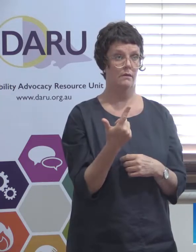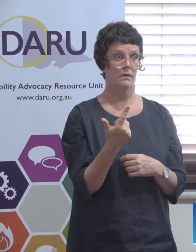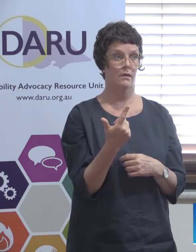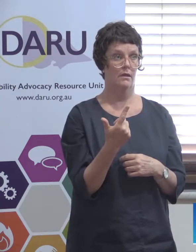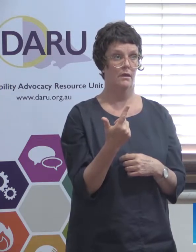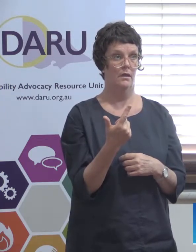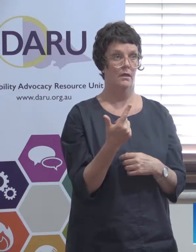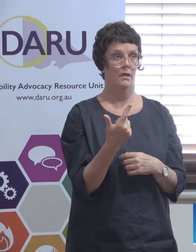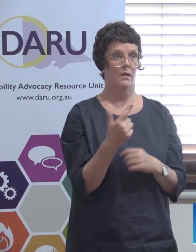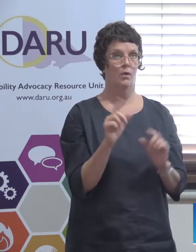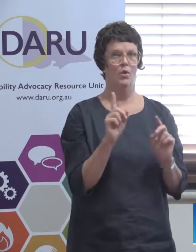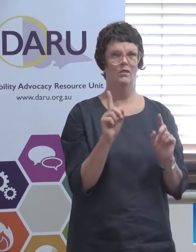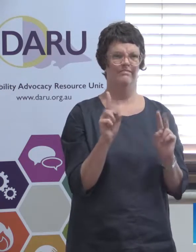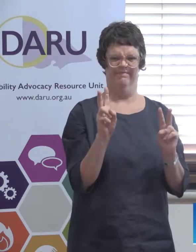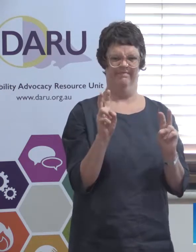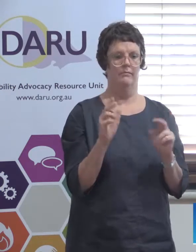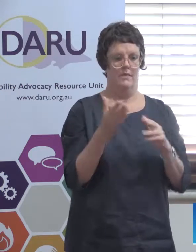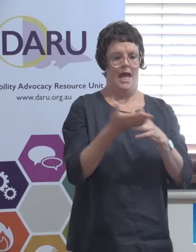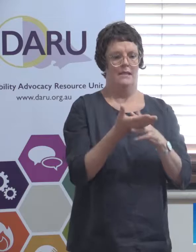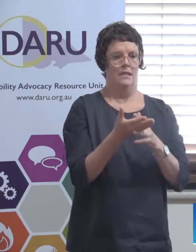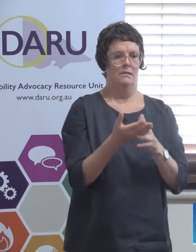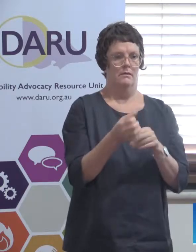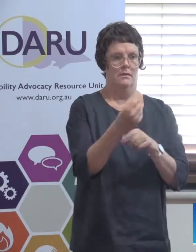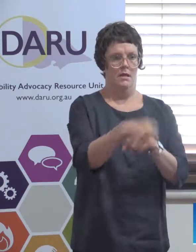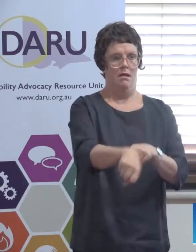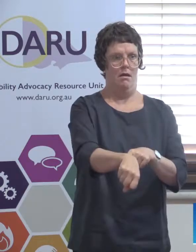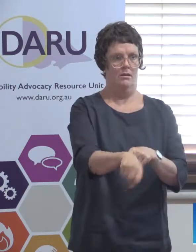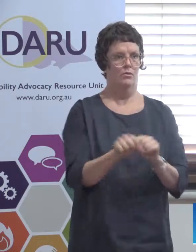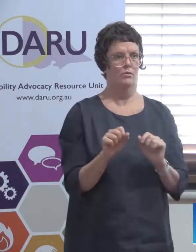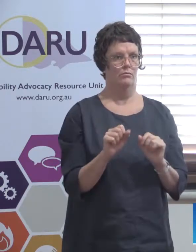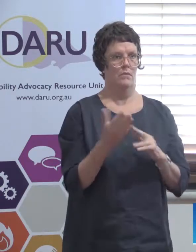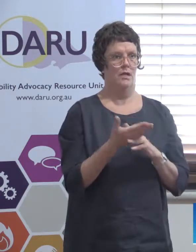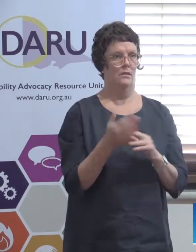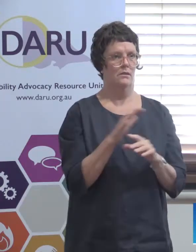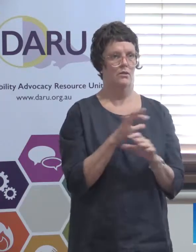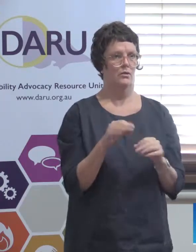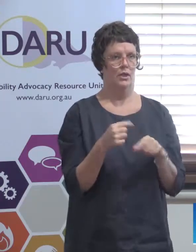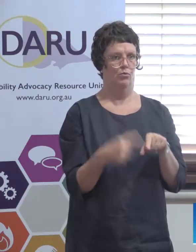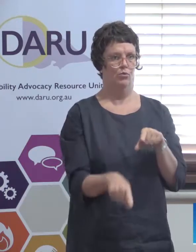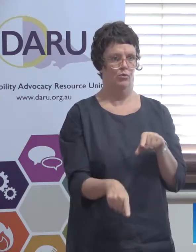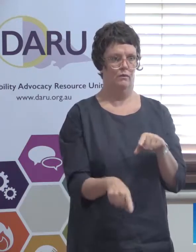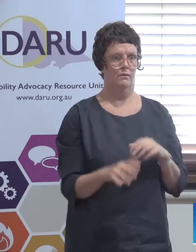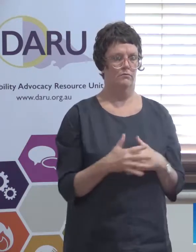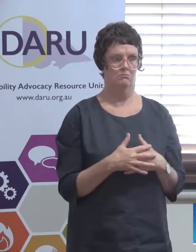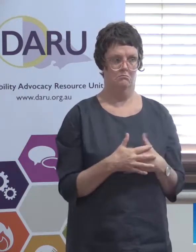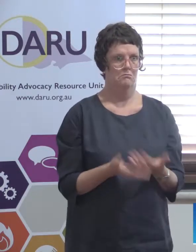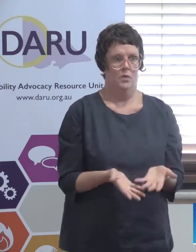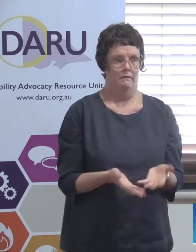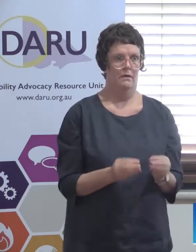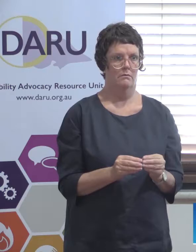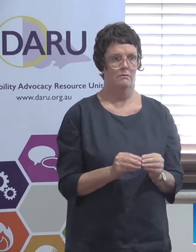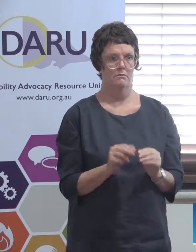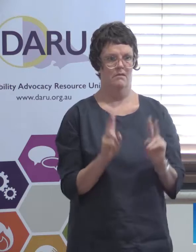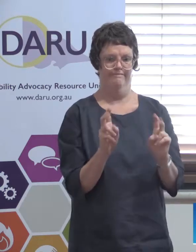whatever the term is access denied or access not approved or anyway people were found not eligible for access and the